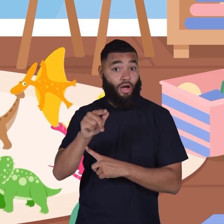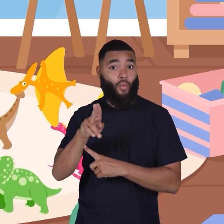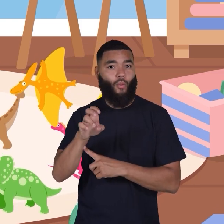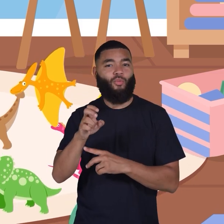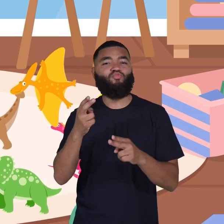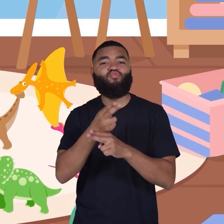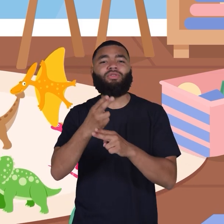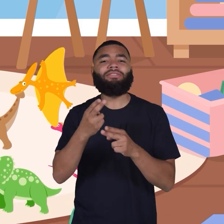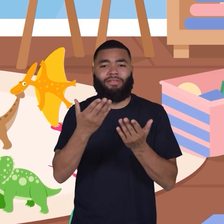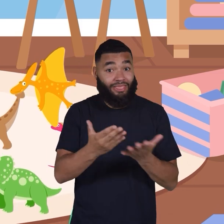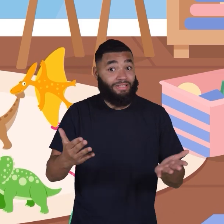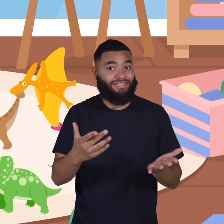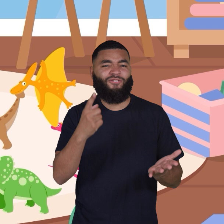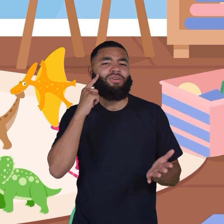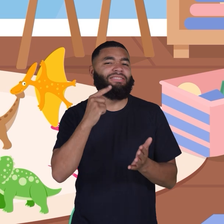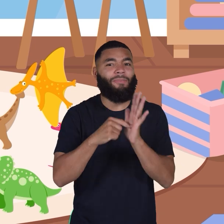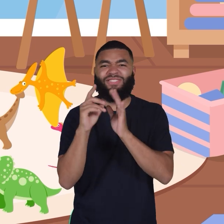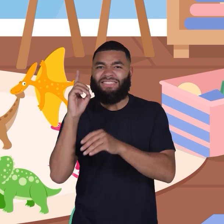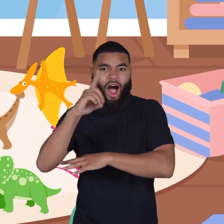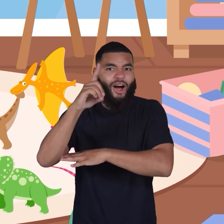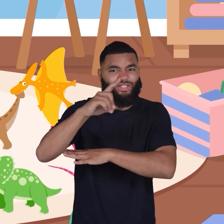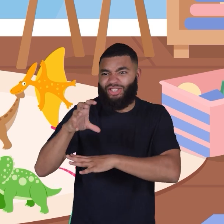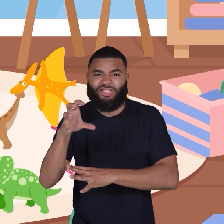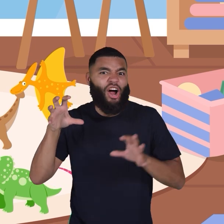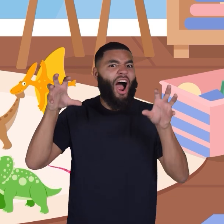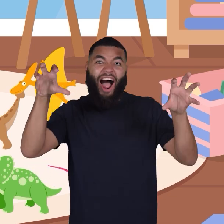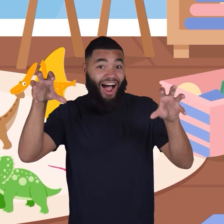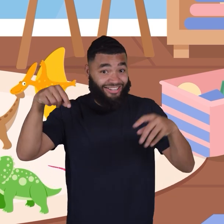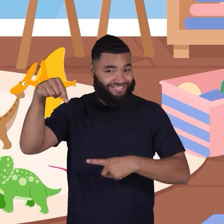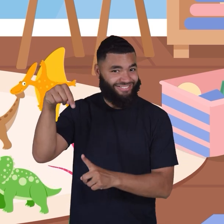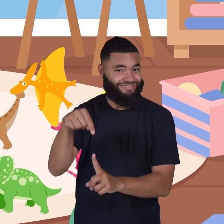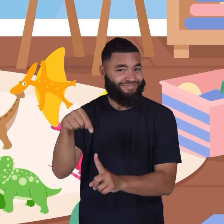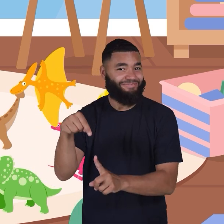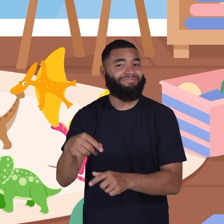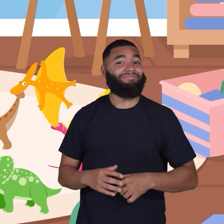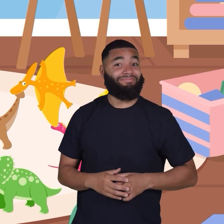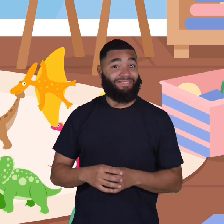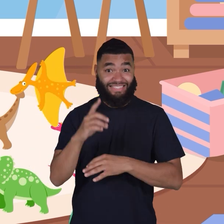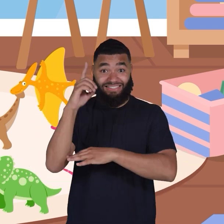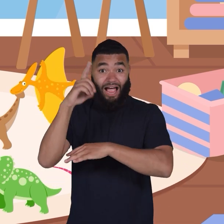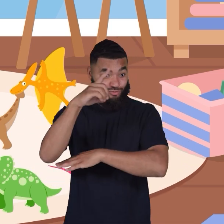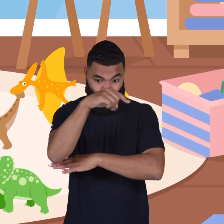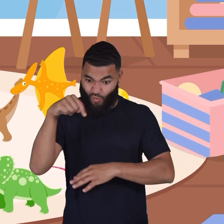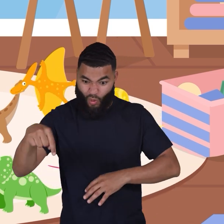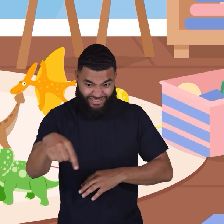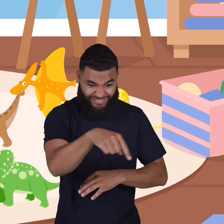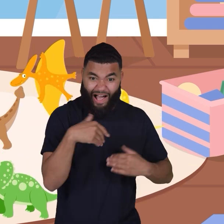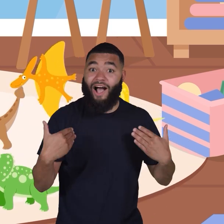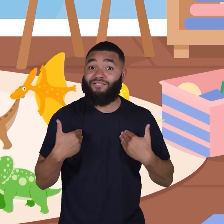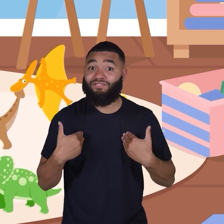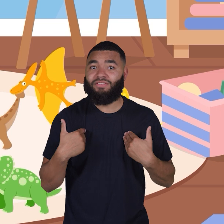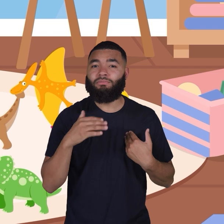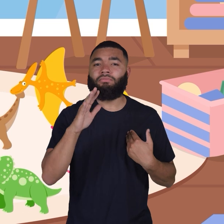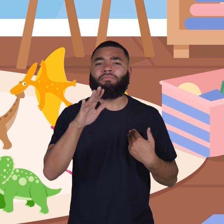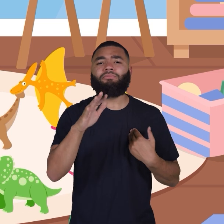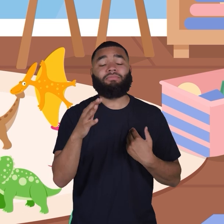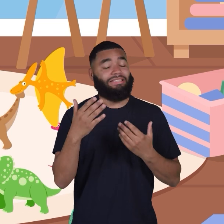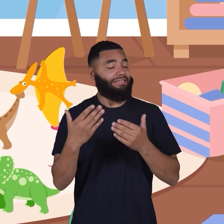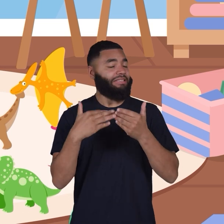objects, starting with dinosaurs. Here is a group of dinosaurs. One of the easiest ways